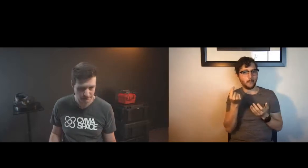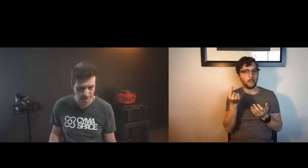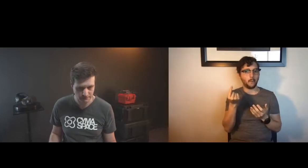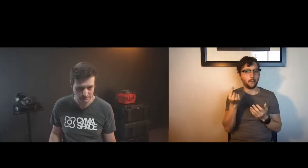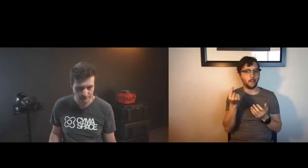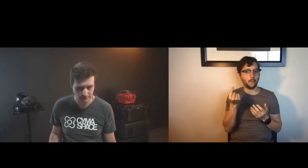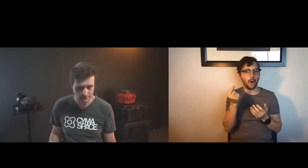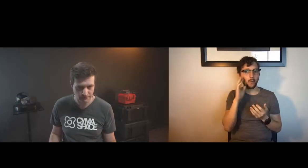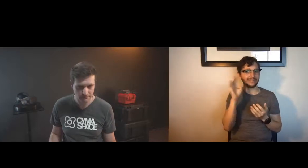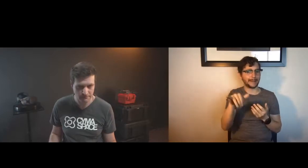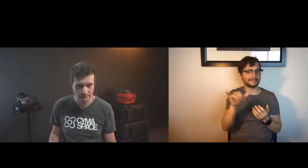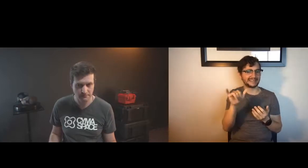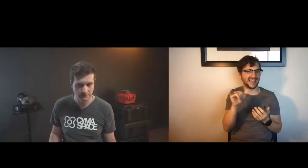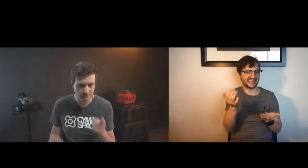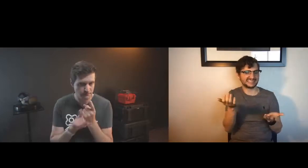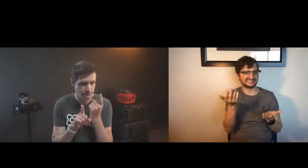sign to text